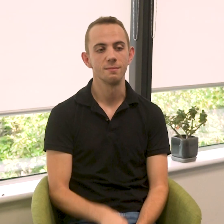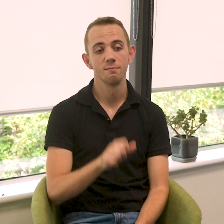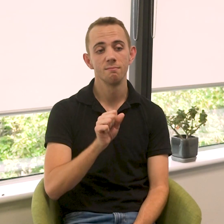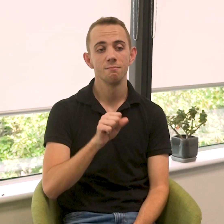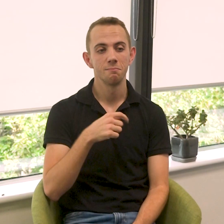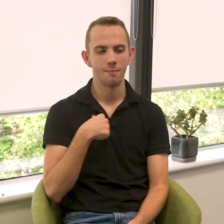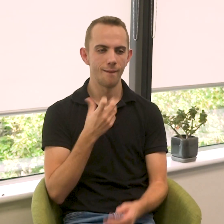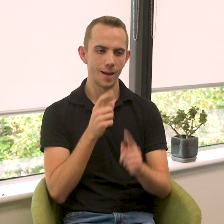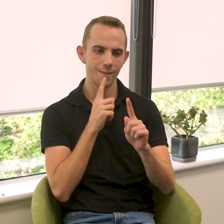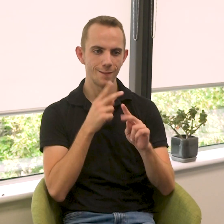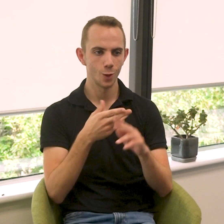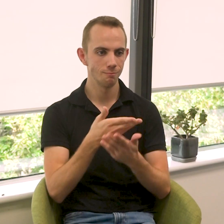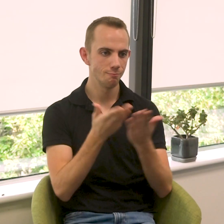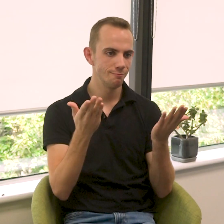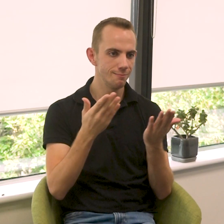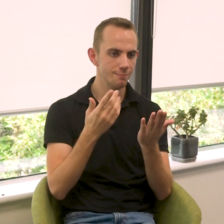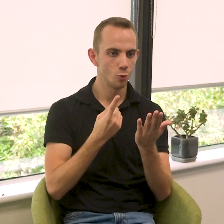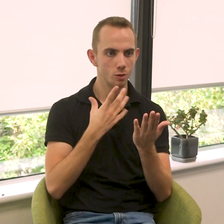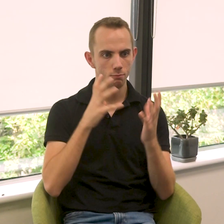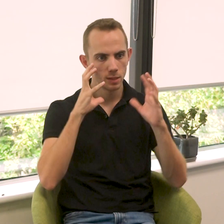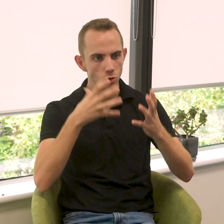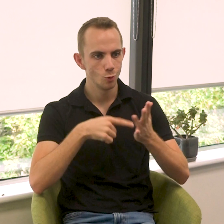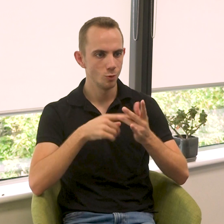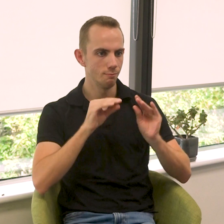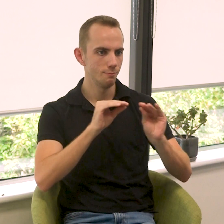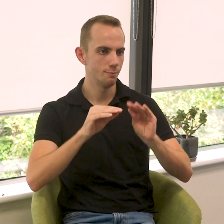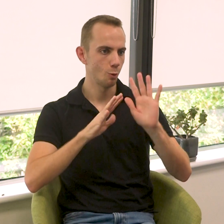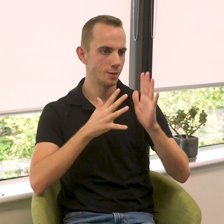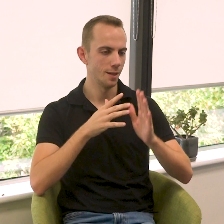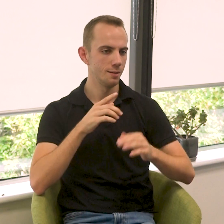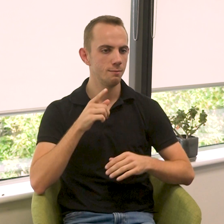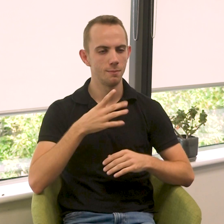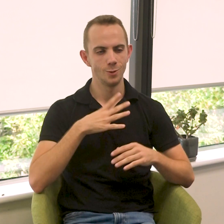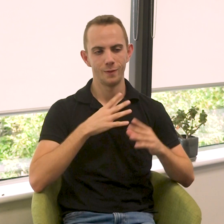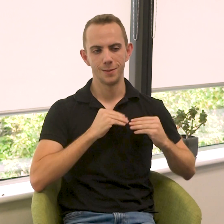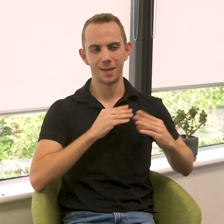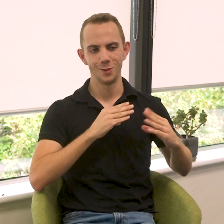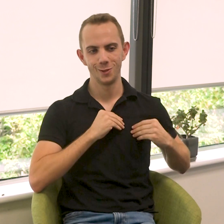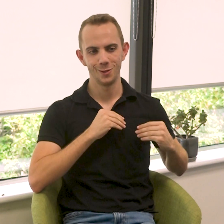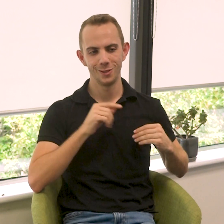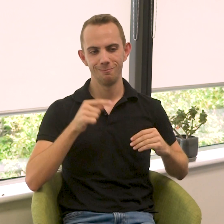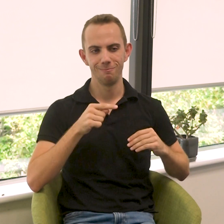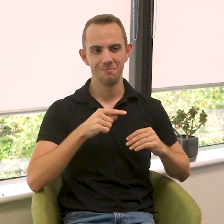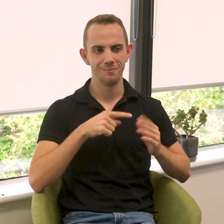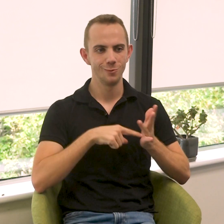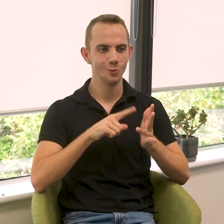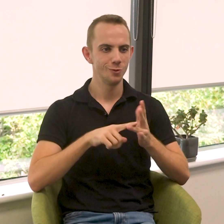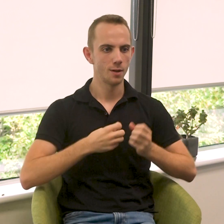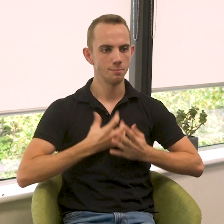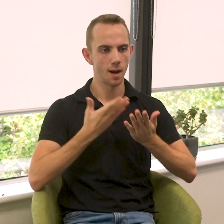I do have advice for those that are interested to become Auslan teachers, you obviously need to have passion, passion to